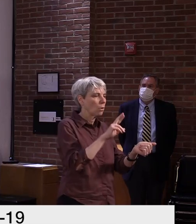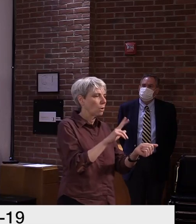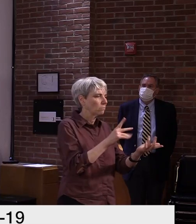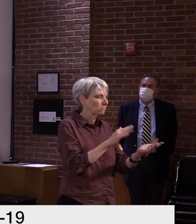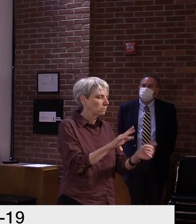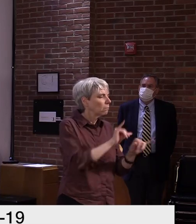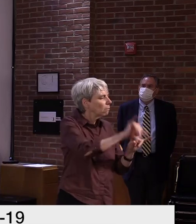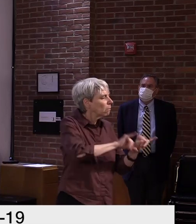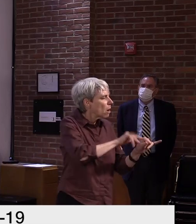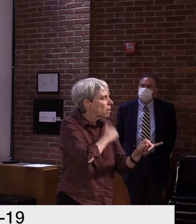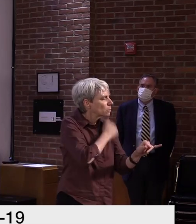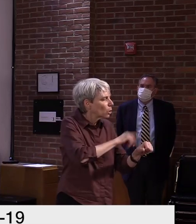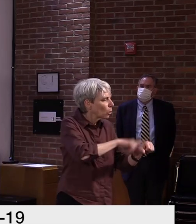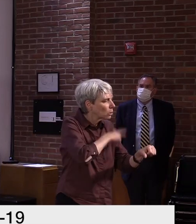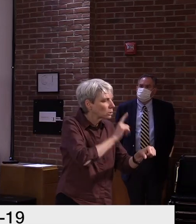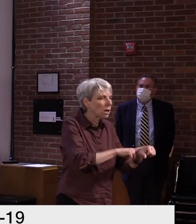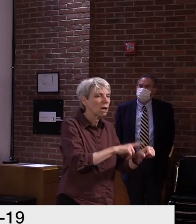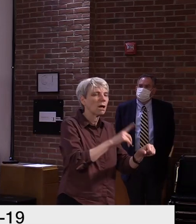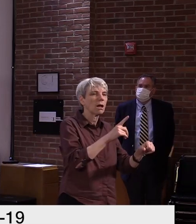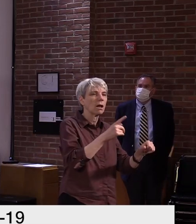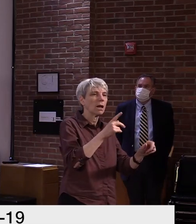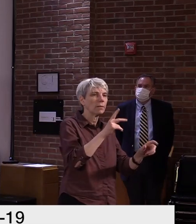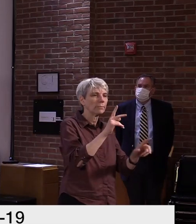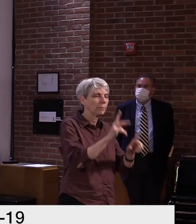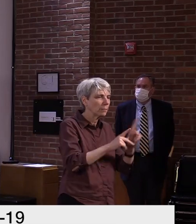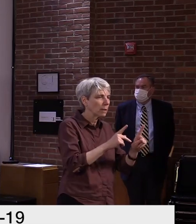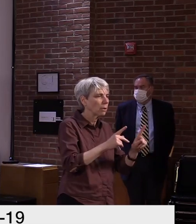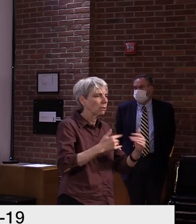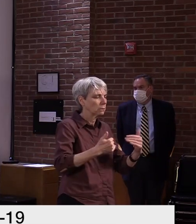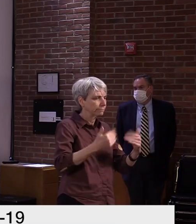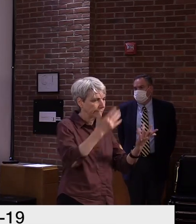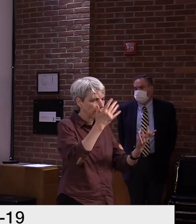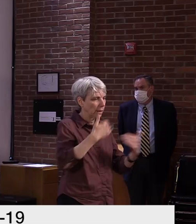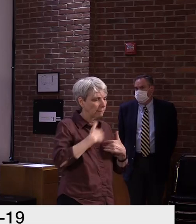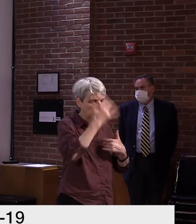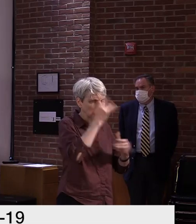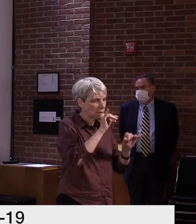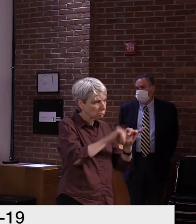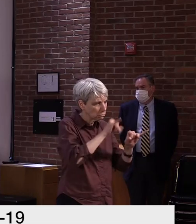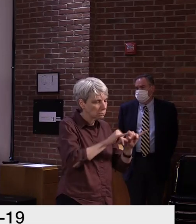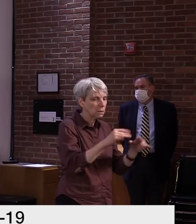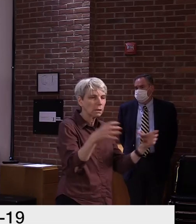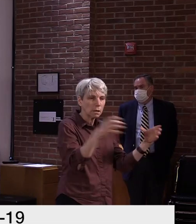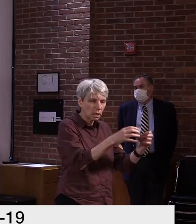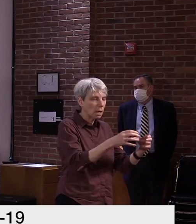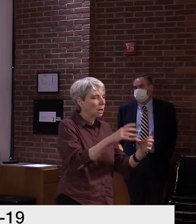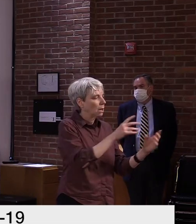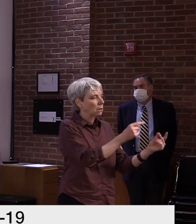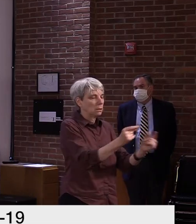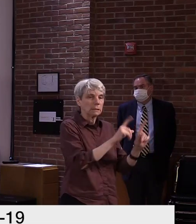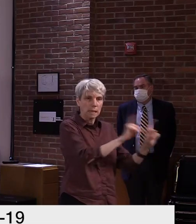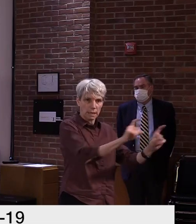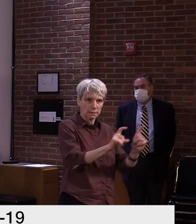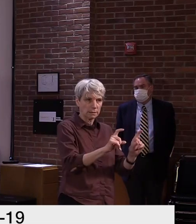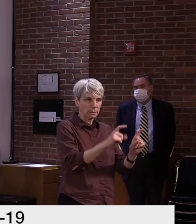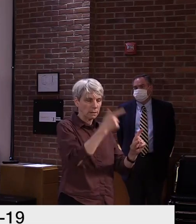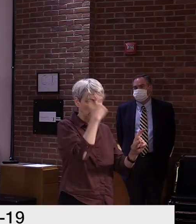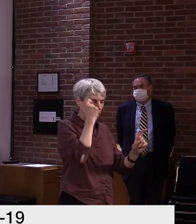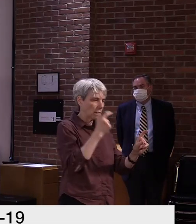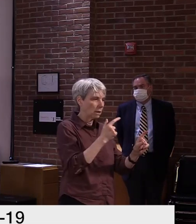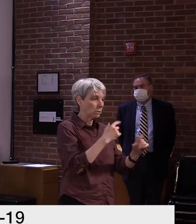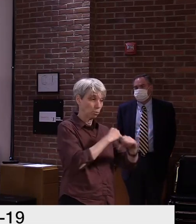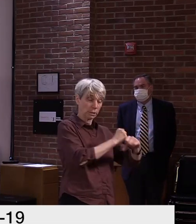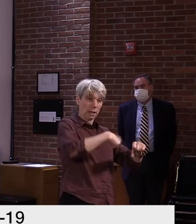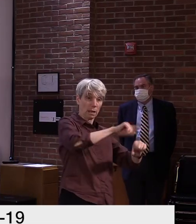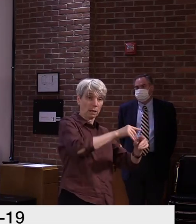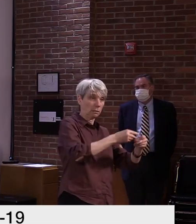issue, uh, where that result really needs to be known quickly, uh, to protect others and to, uh, enable the workforce,